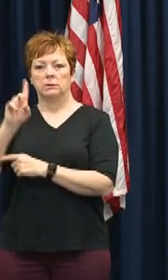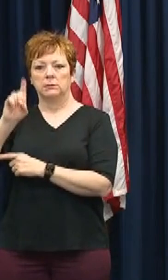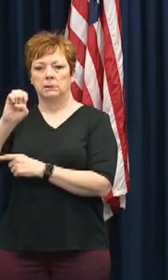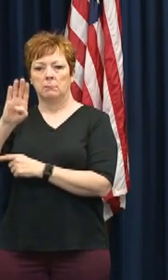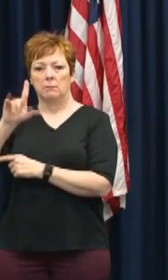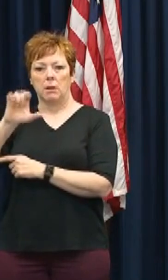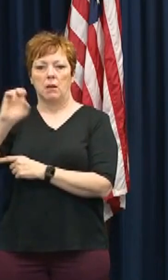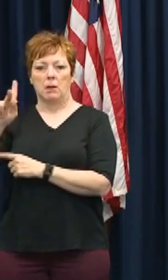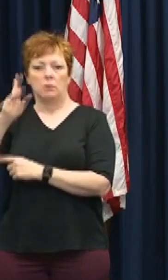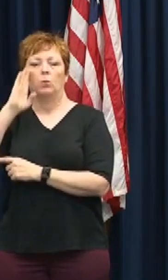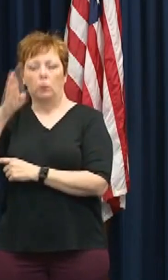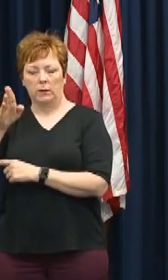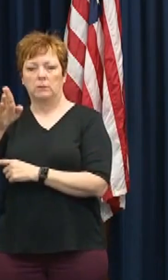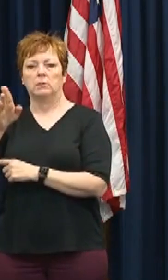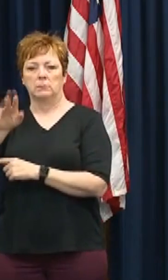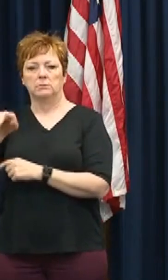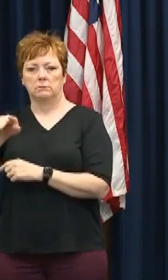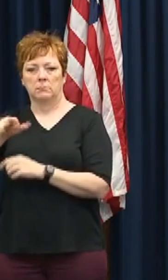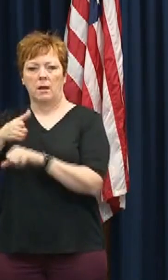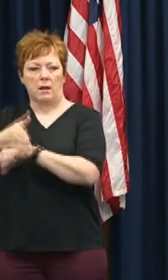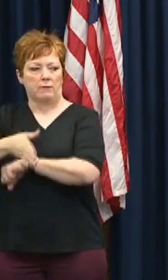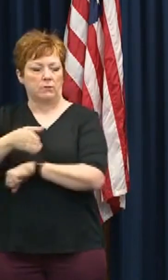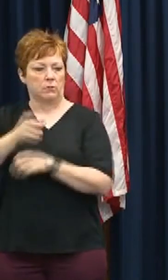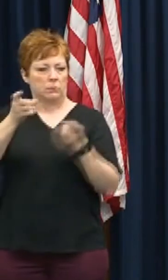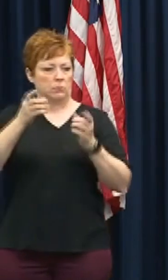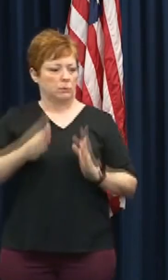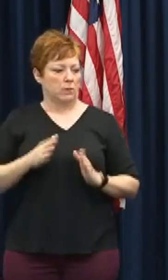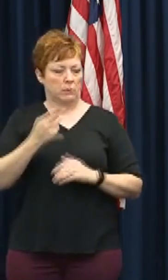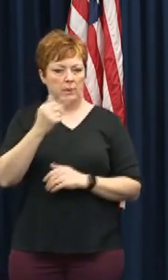will follow Brian. Brian?